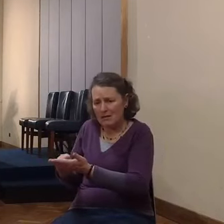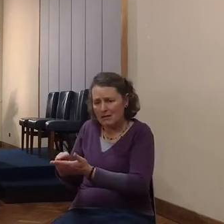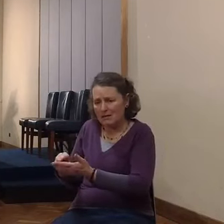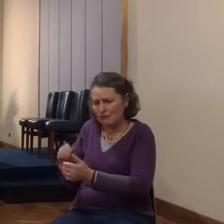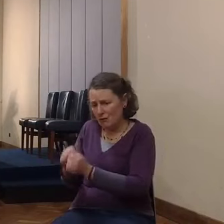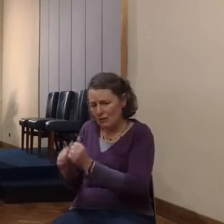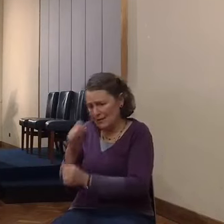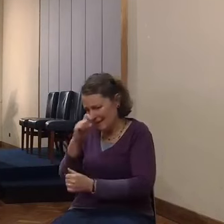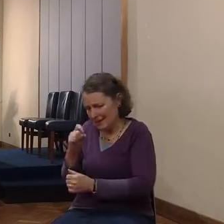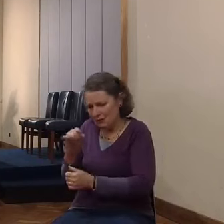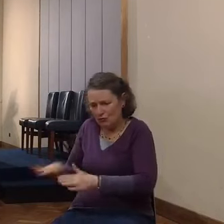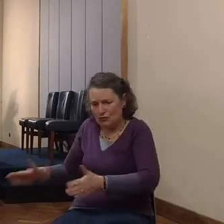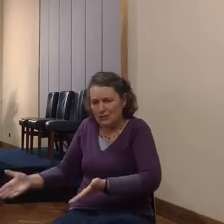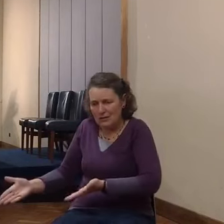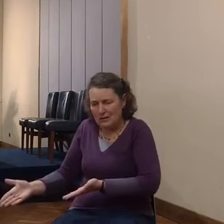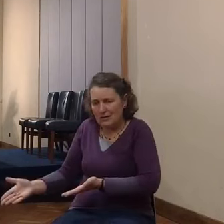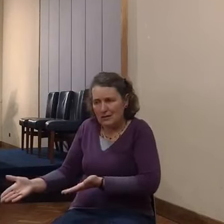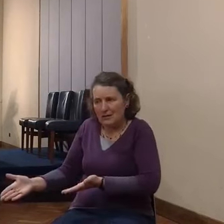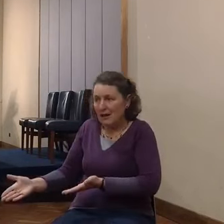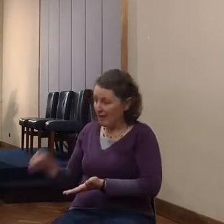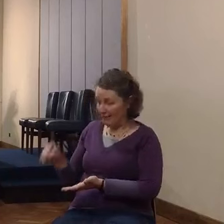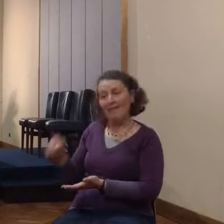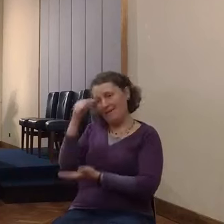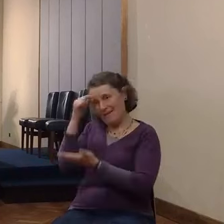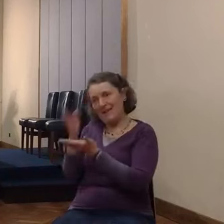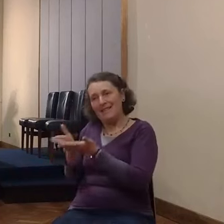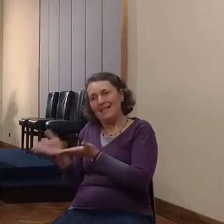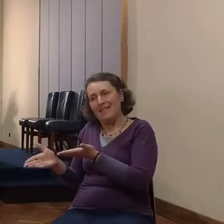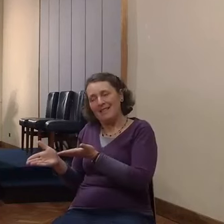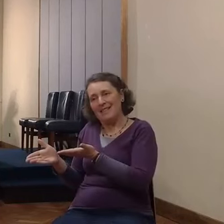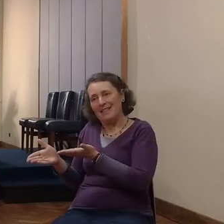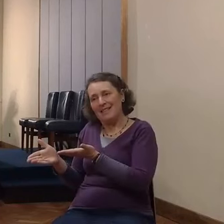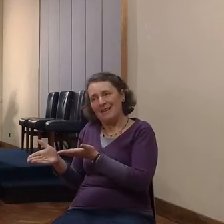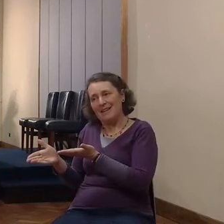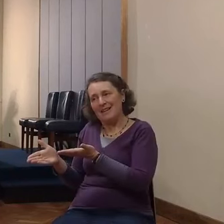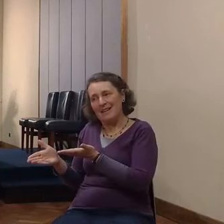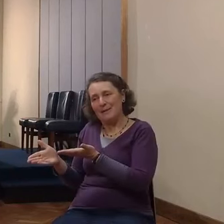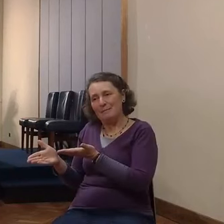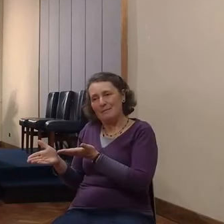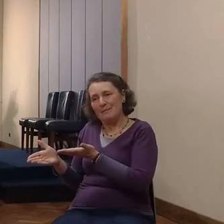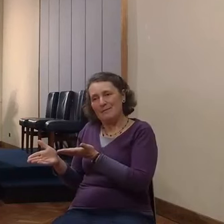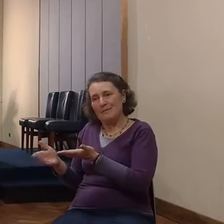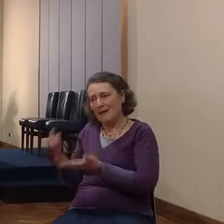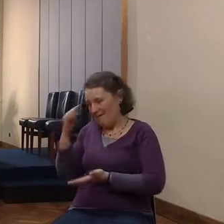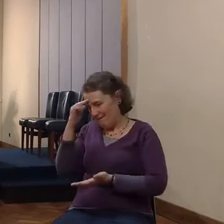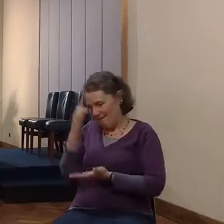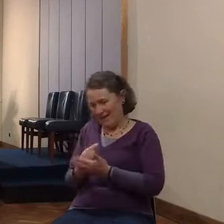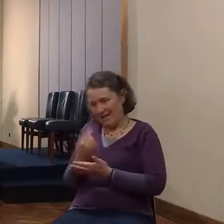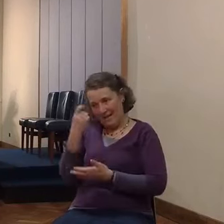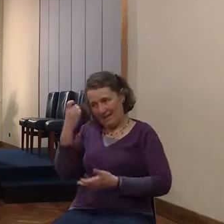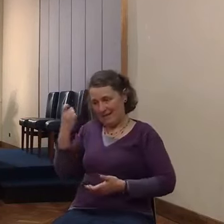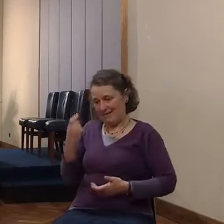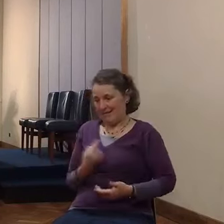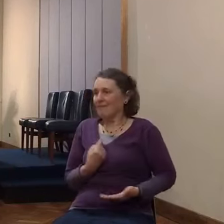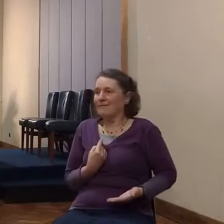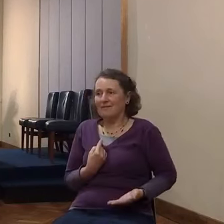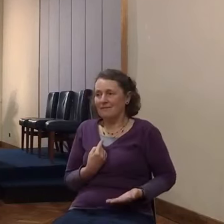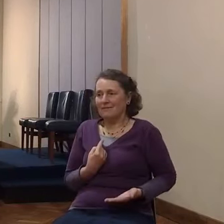that's another picture of faith. True faith isn't selfish, it immediately goes to